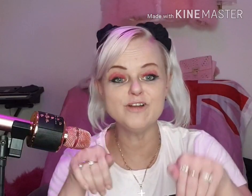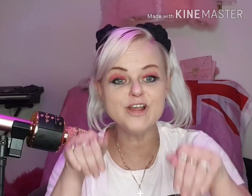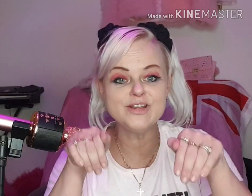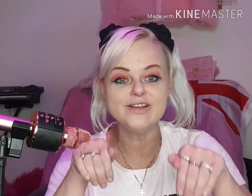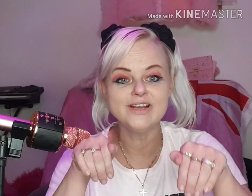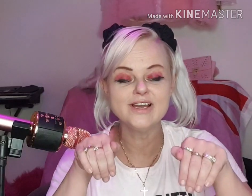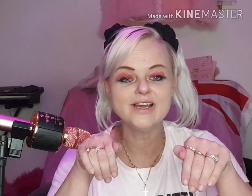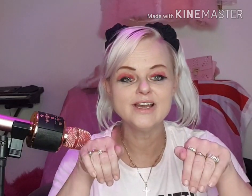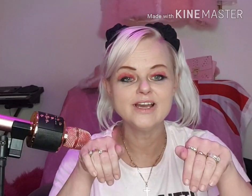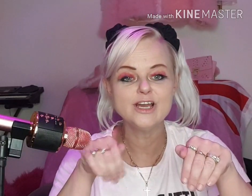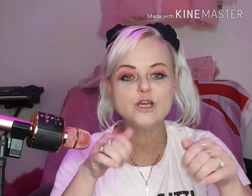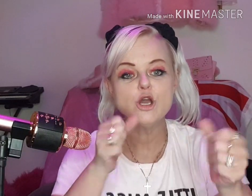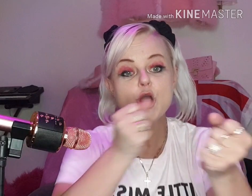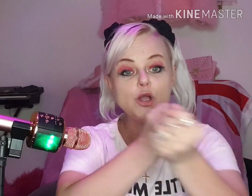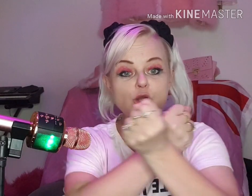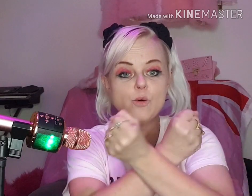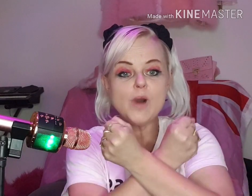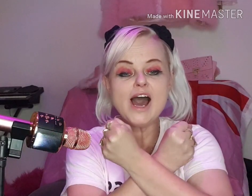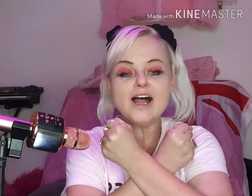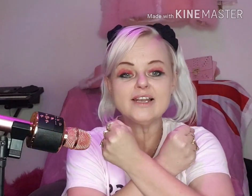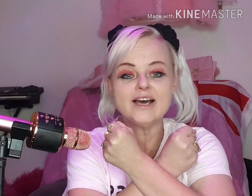Kangaroo, koala,